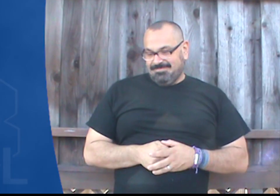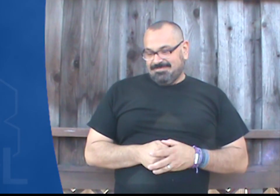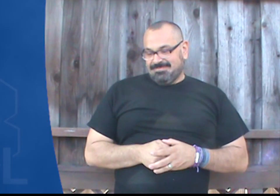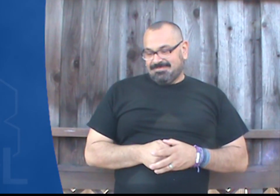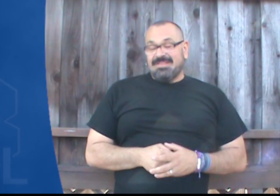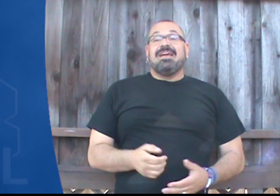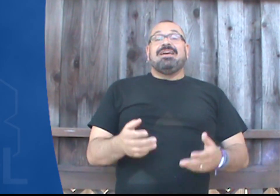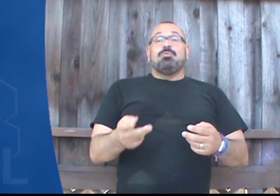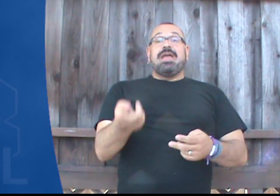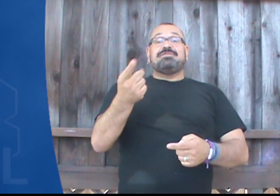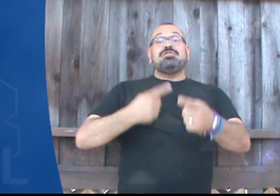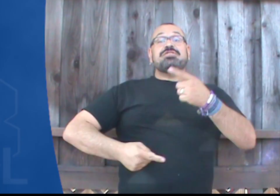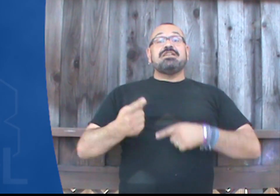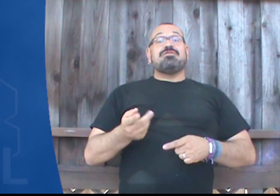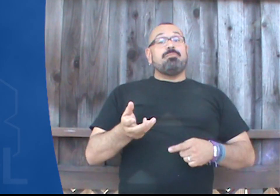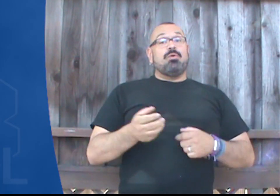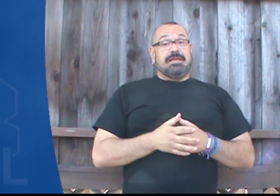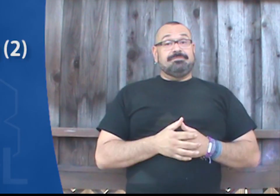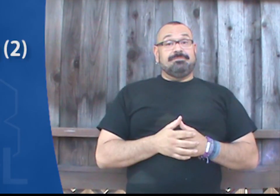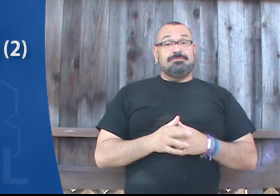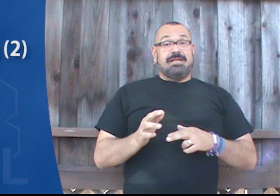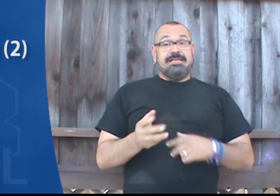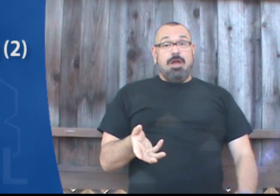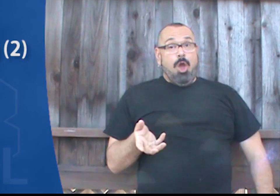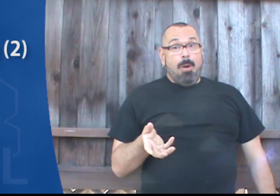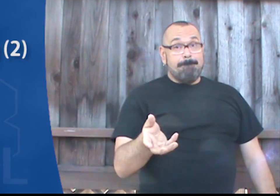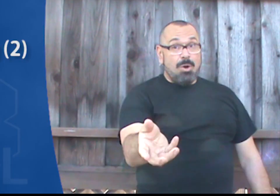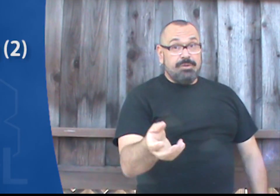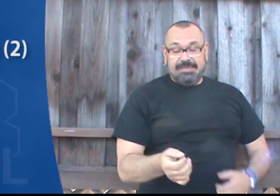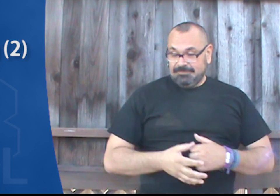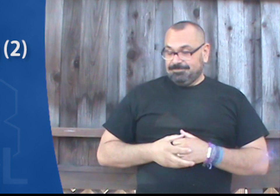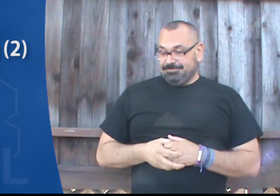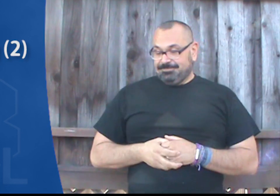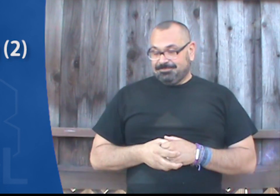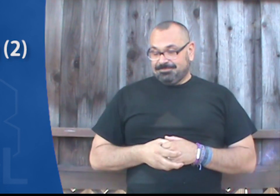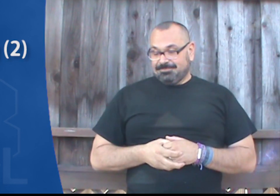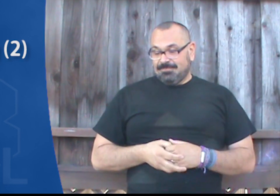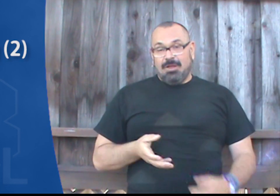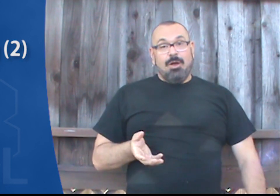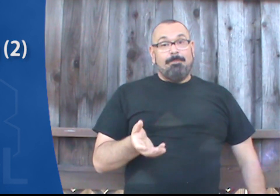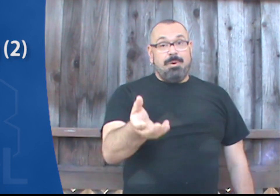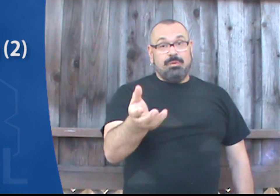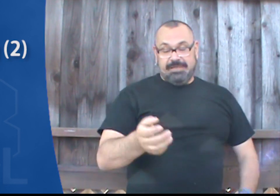We have two signs for bowling. Ready? Bowling. Bowling.